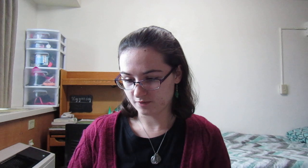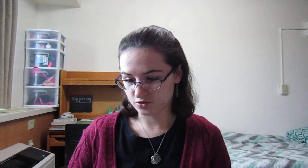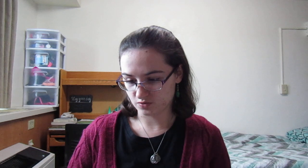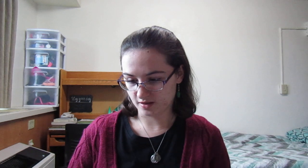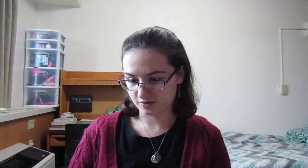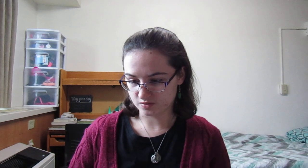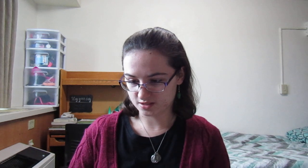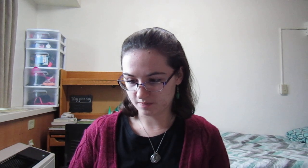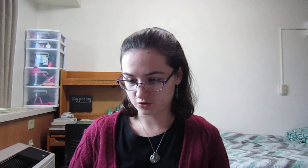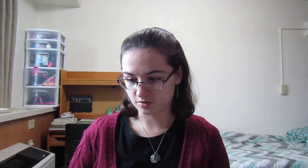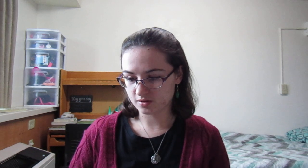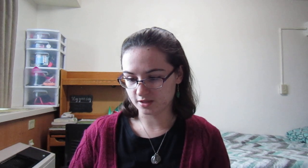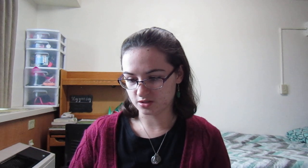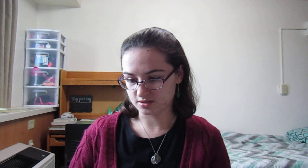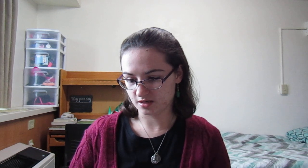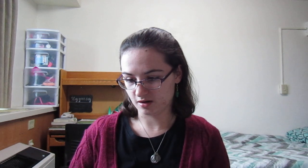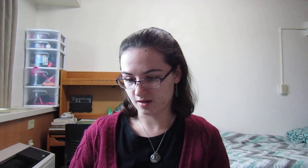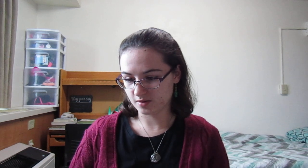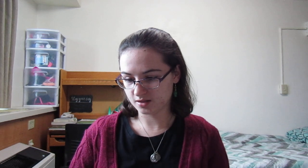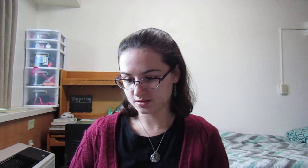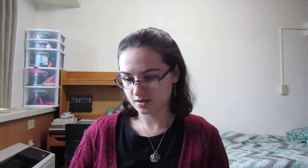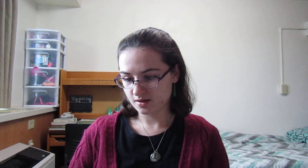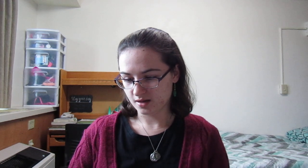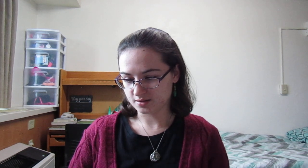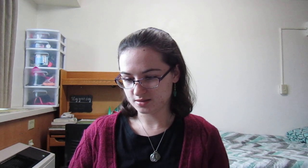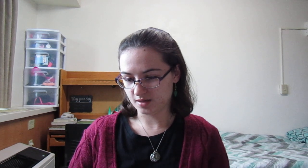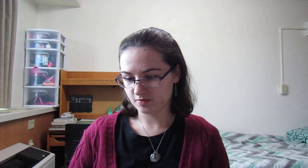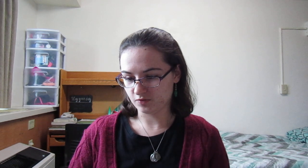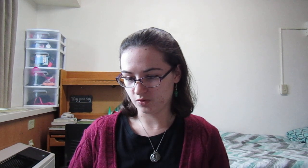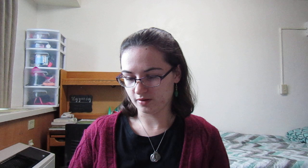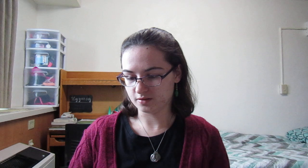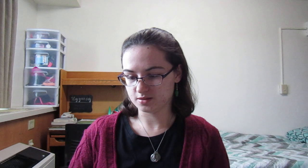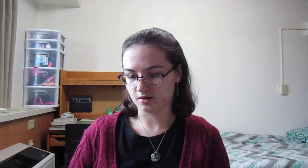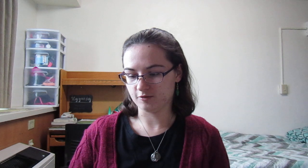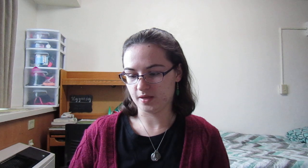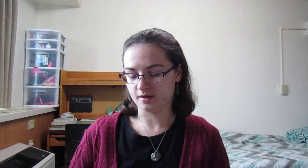the strength to escape the tribulations that are imminent, and to stand before the Son of Man.